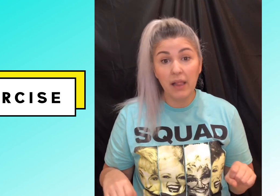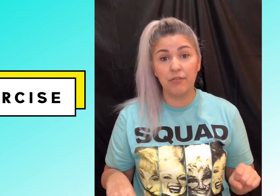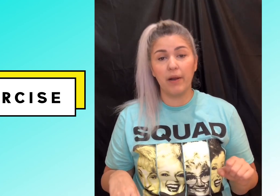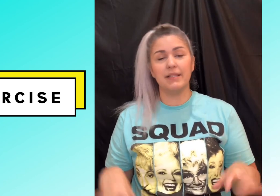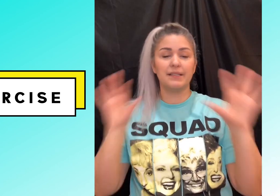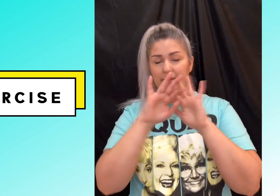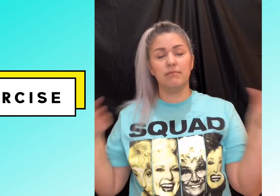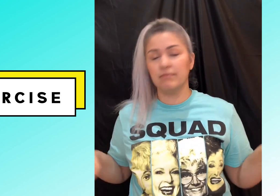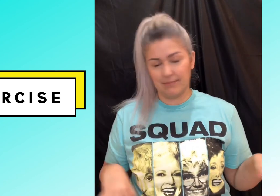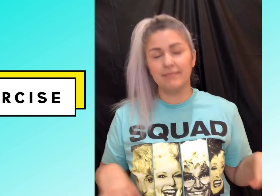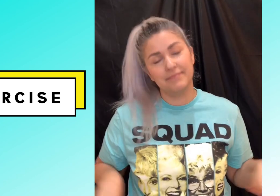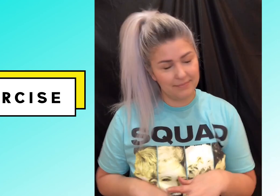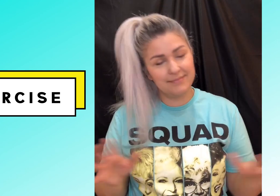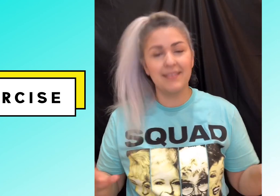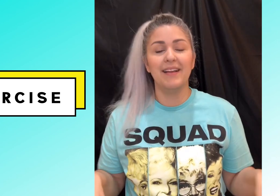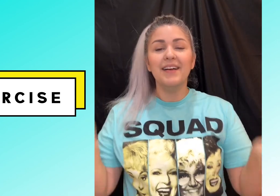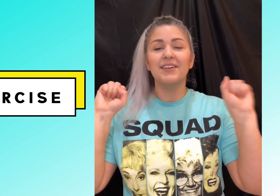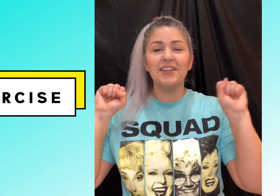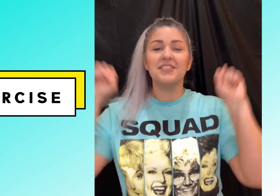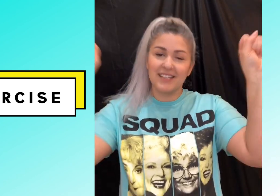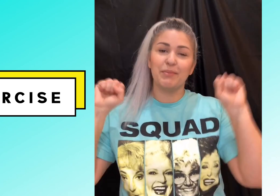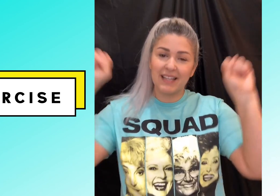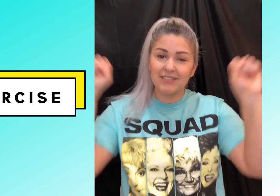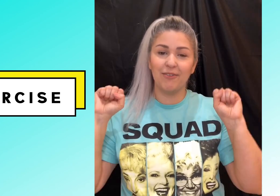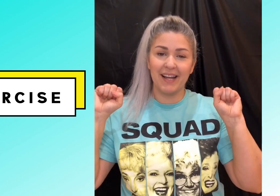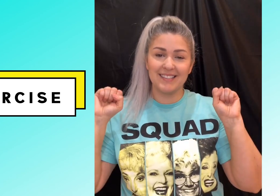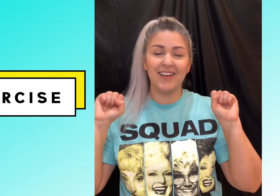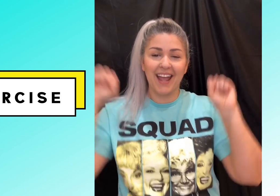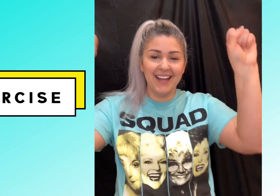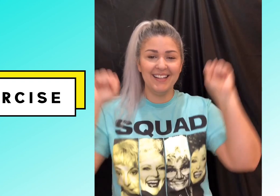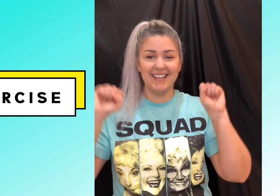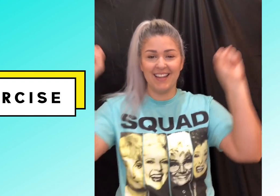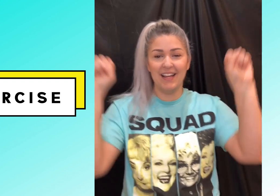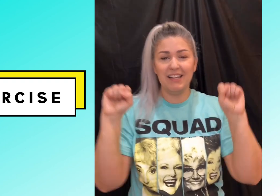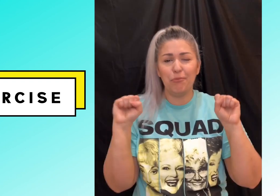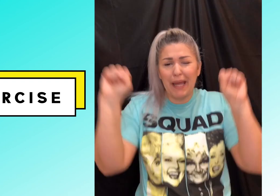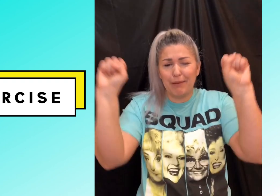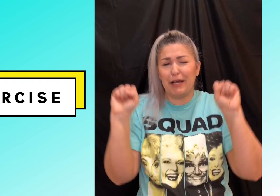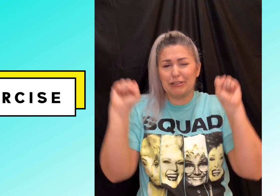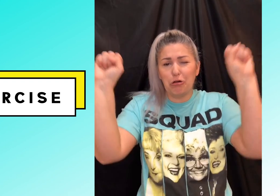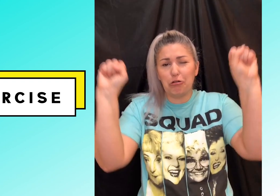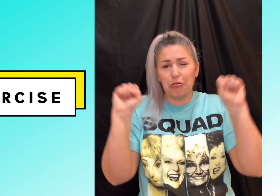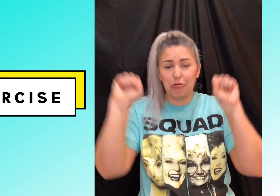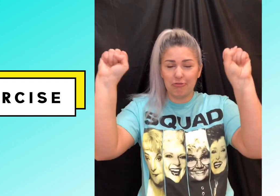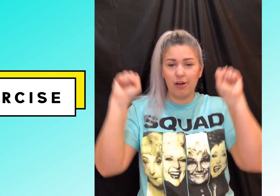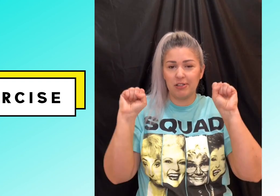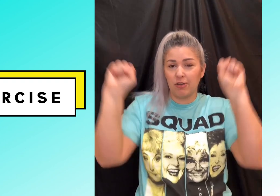lift weights you're just gonna be lifting weights okay little baby weights oh it's so